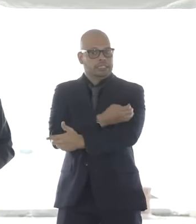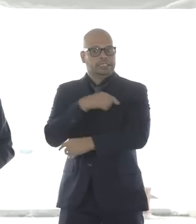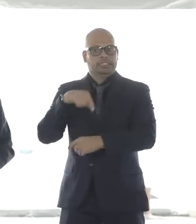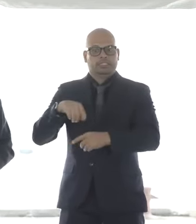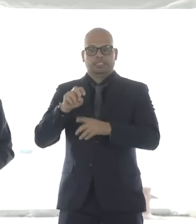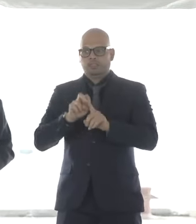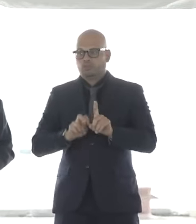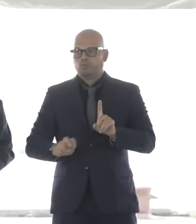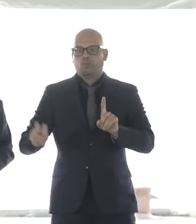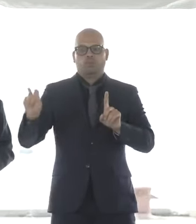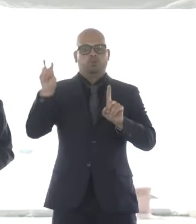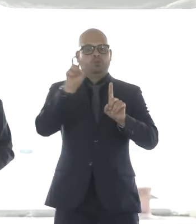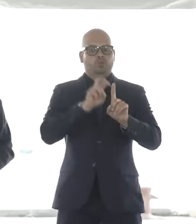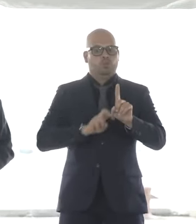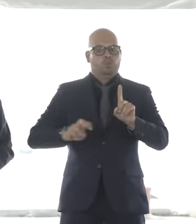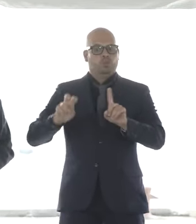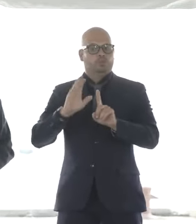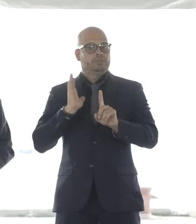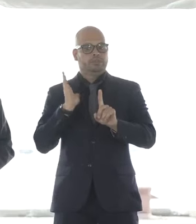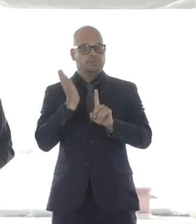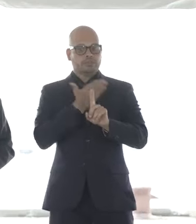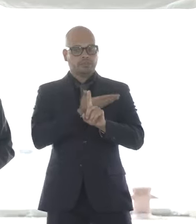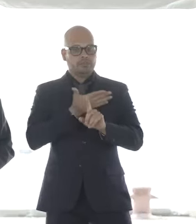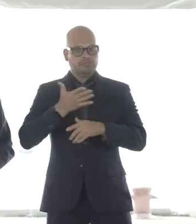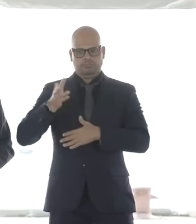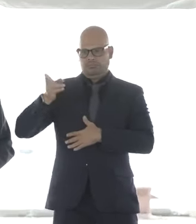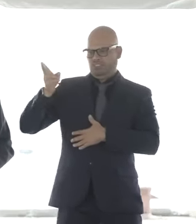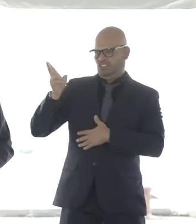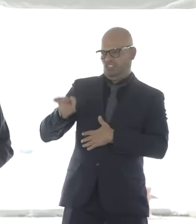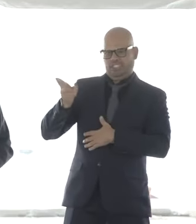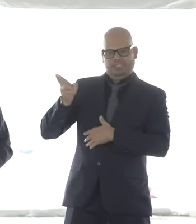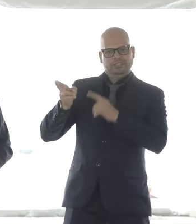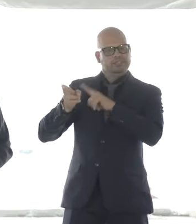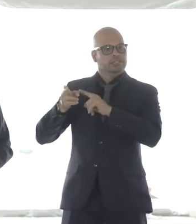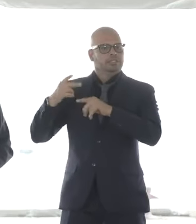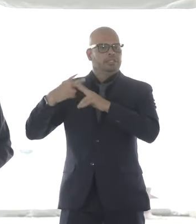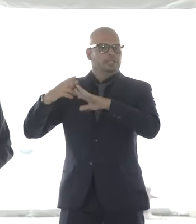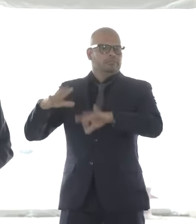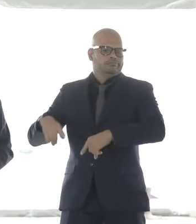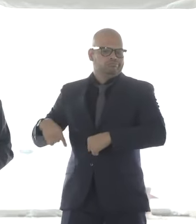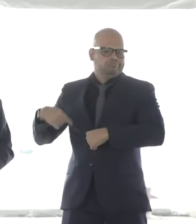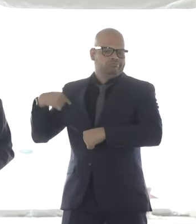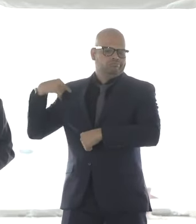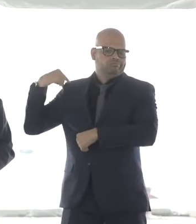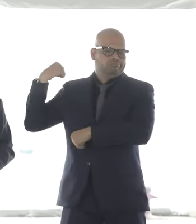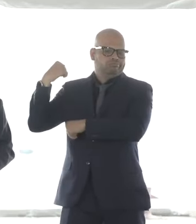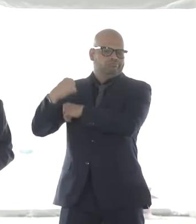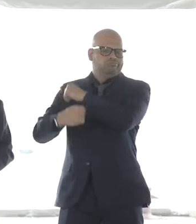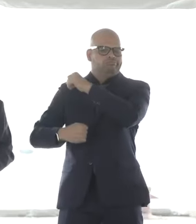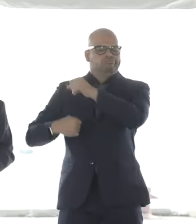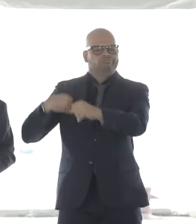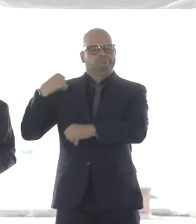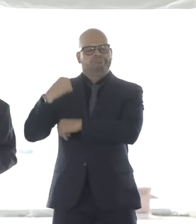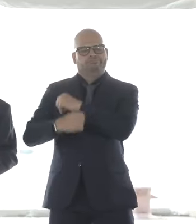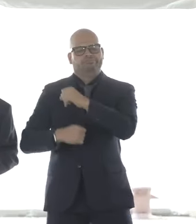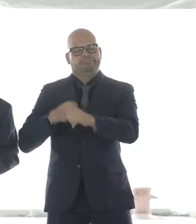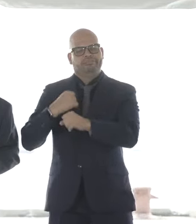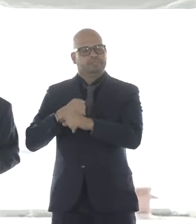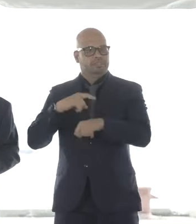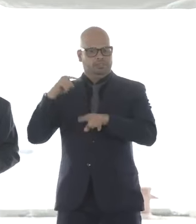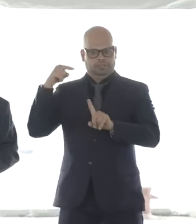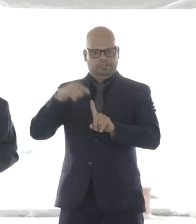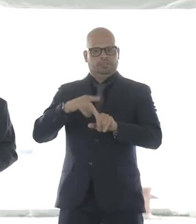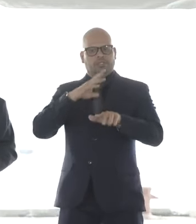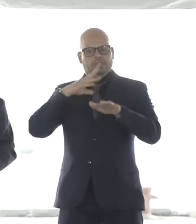legacy is a legacy of the sea. For over 400 years, the people of this place have looked across the waves and